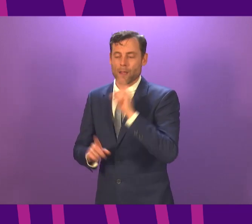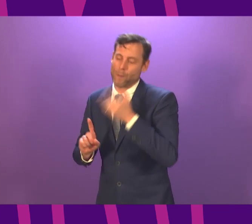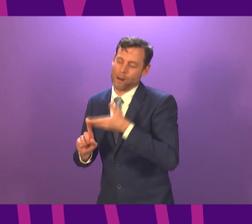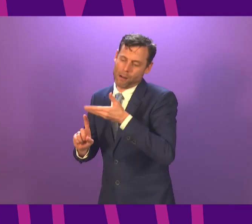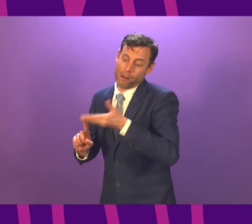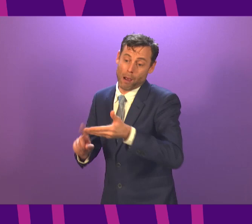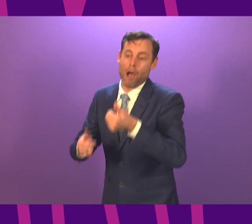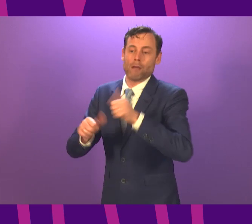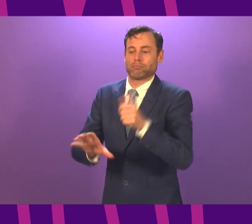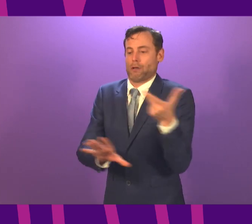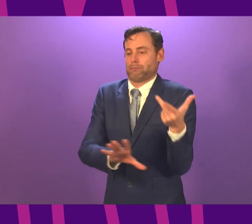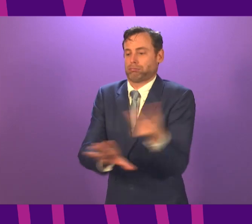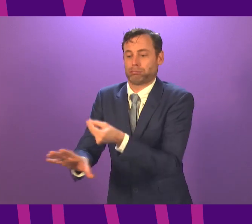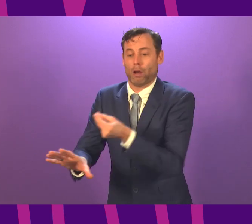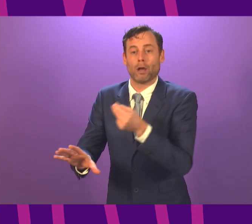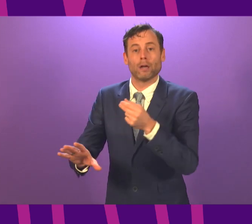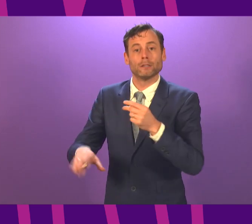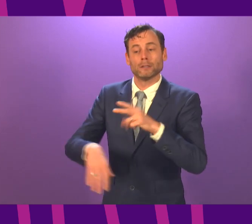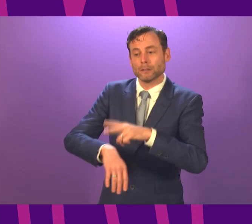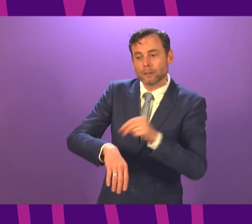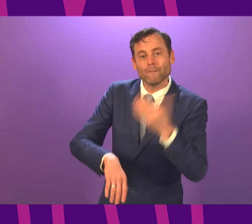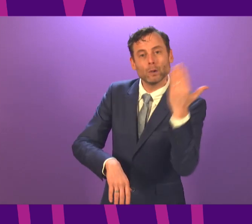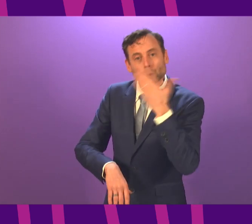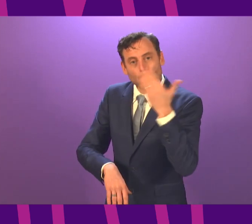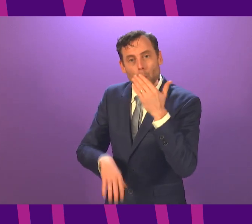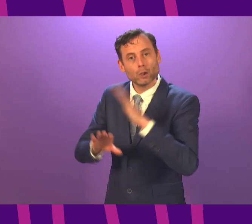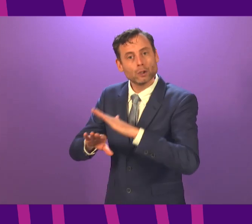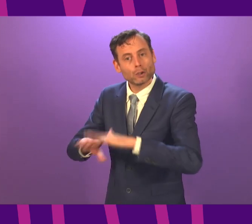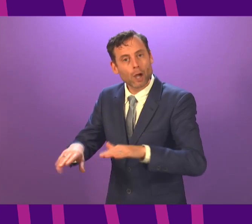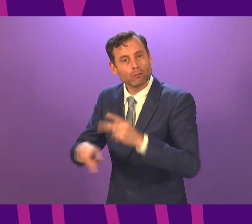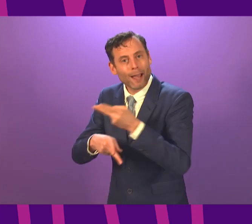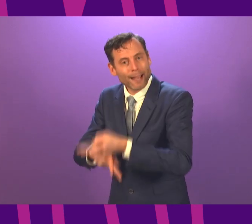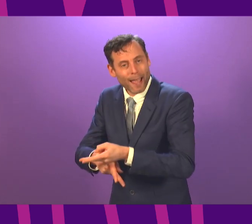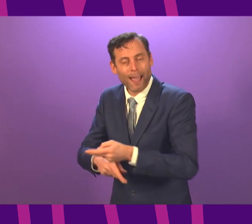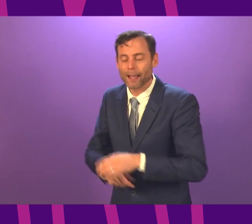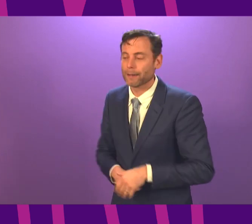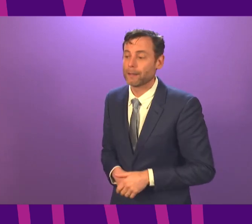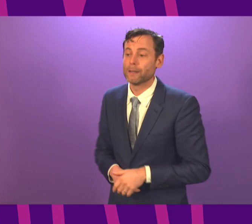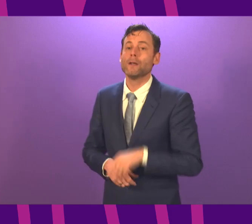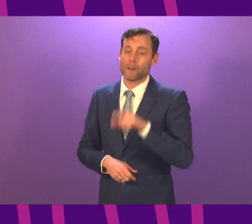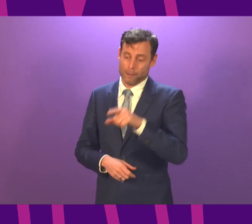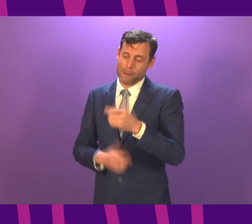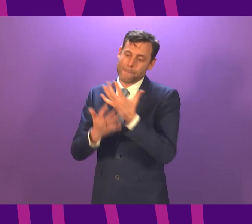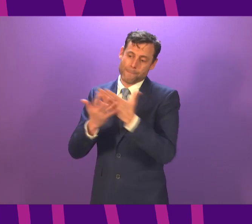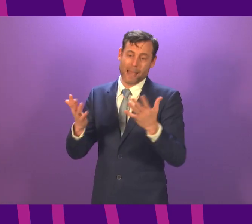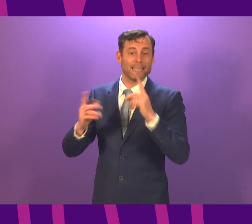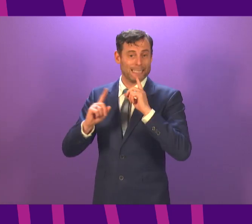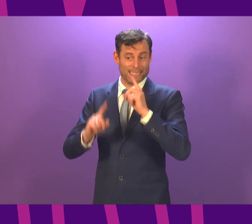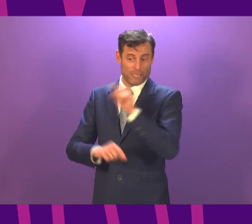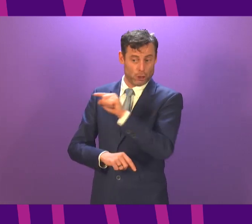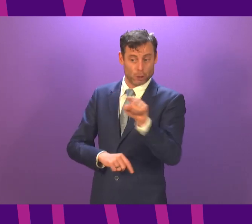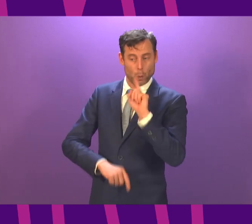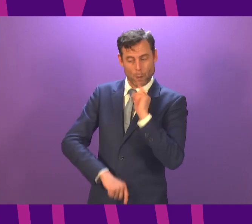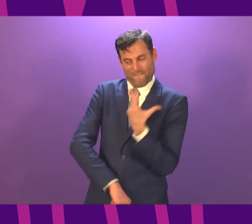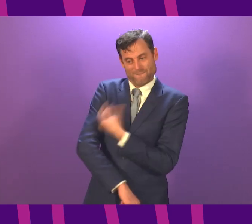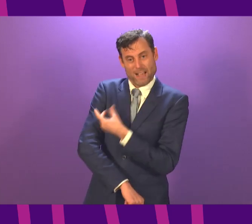of school and childcare staff as a priority. Let me point out though that many teachers will of course be vaccinated over coming weeks as